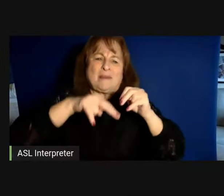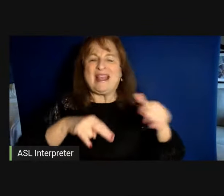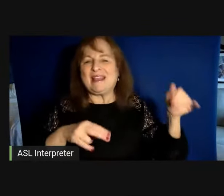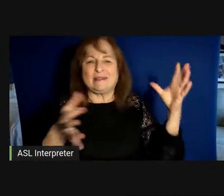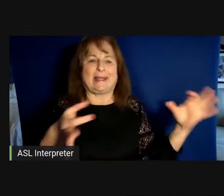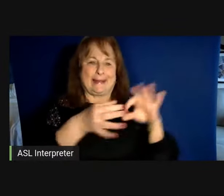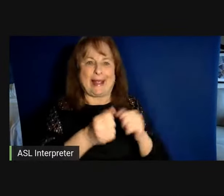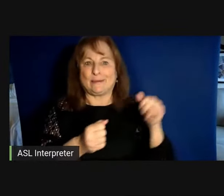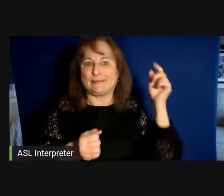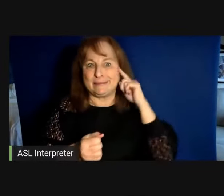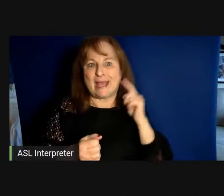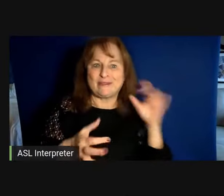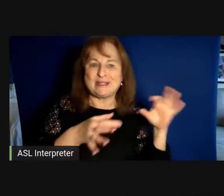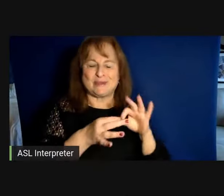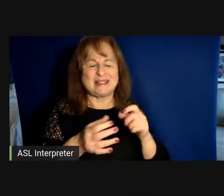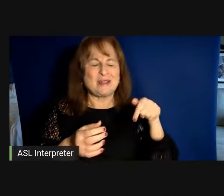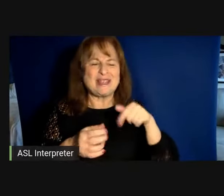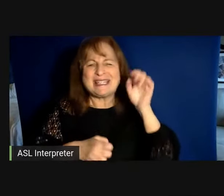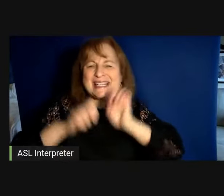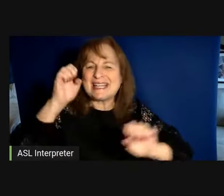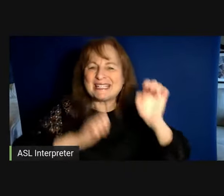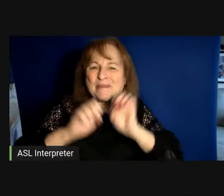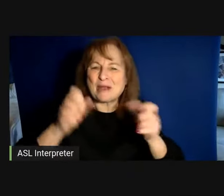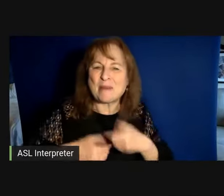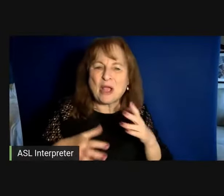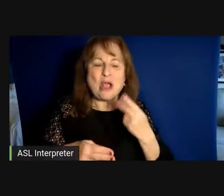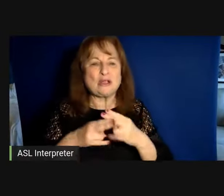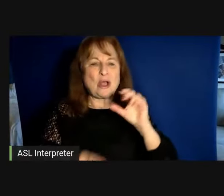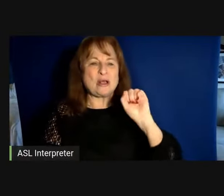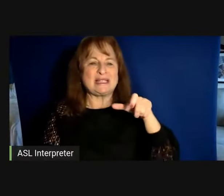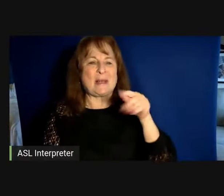with and so this is one of those experiments it's called September